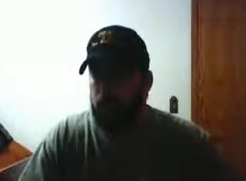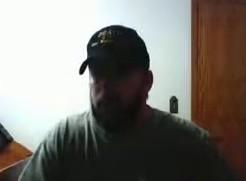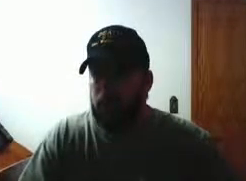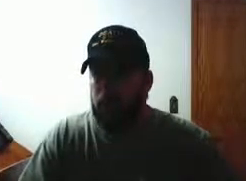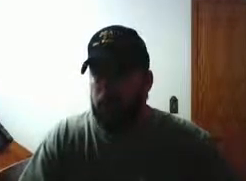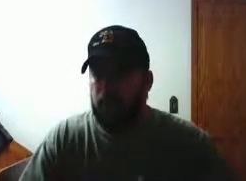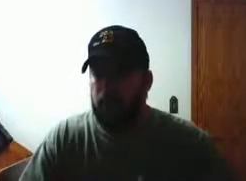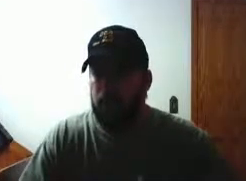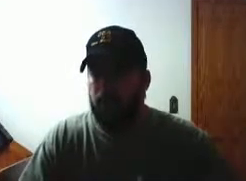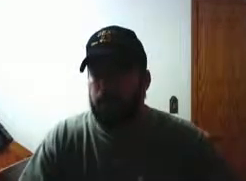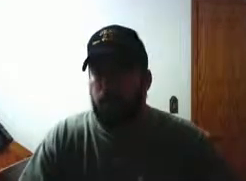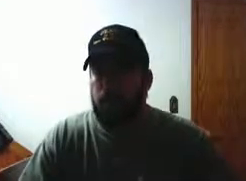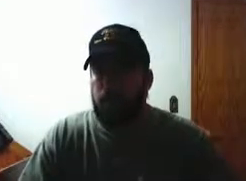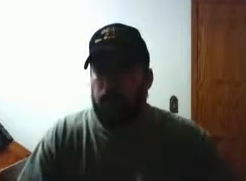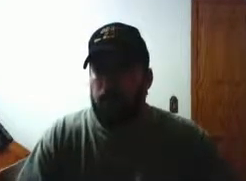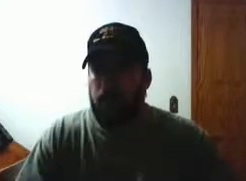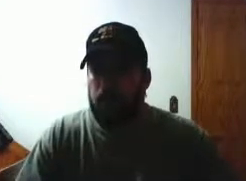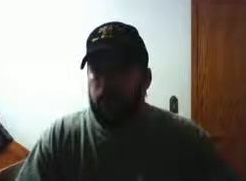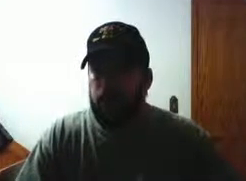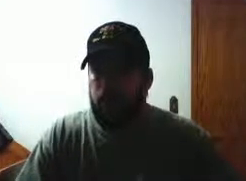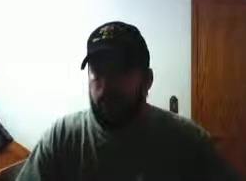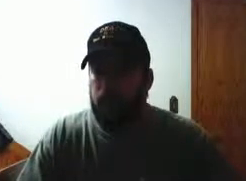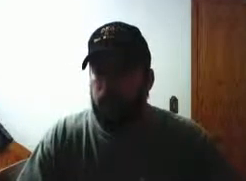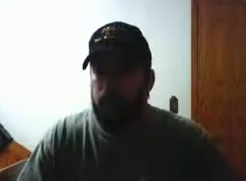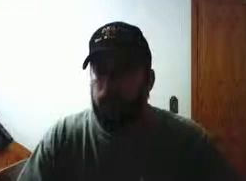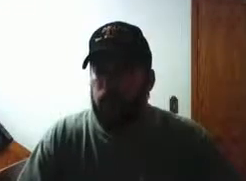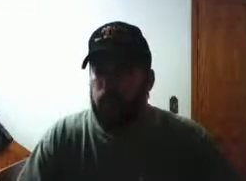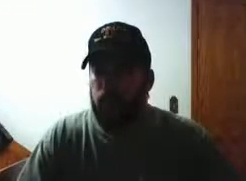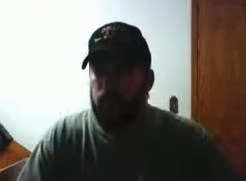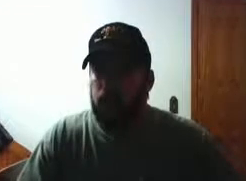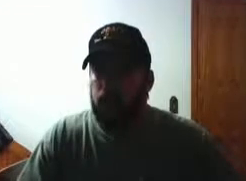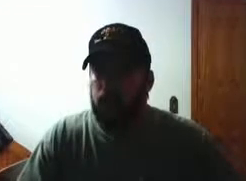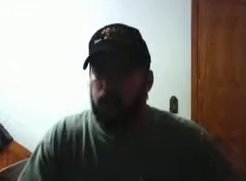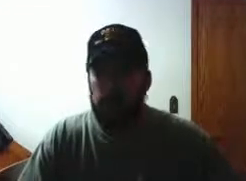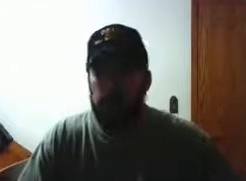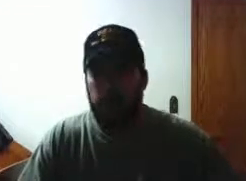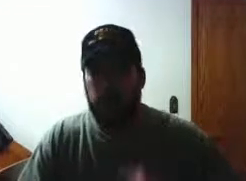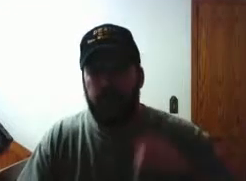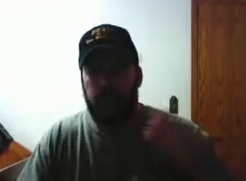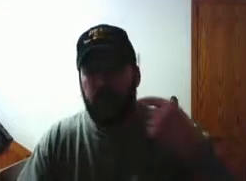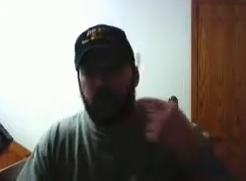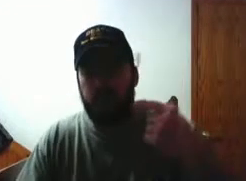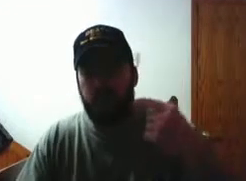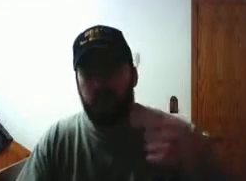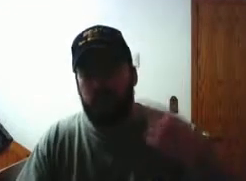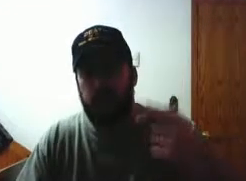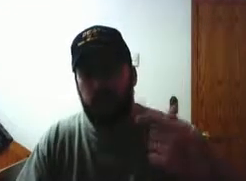things that's this you know when you put somebody in front of you